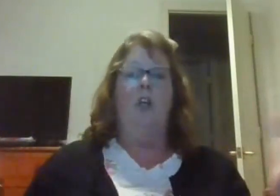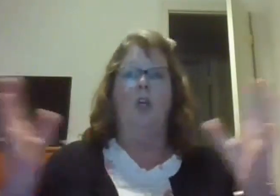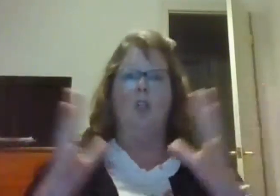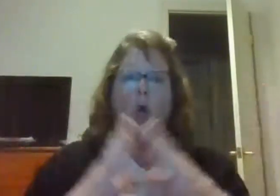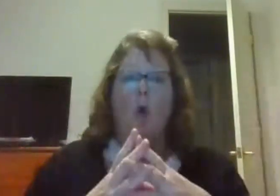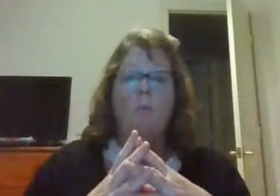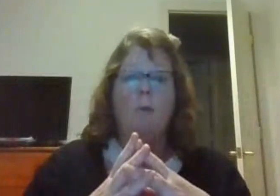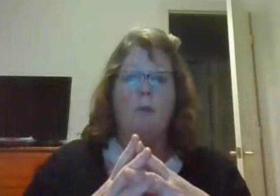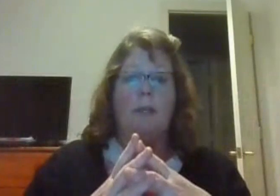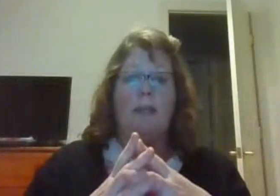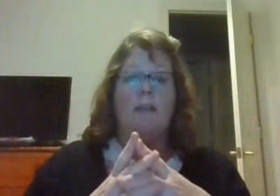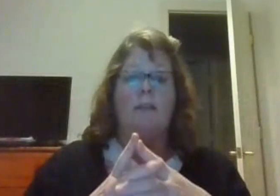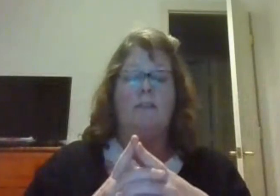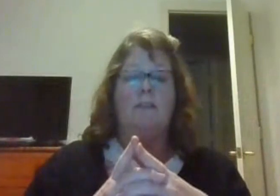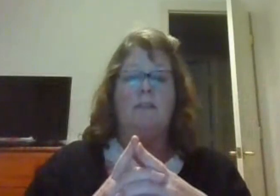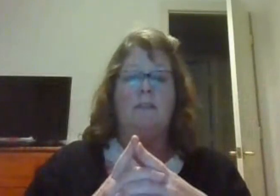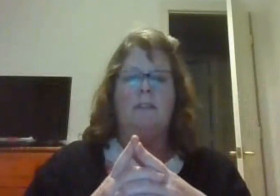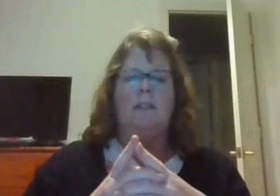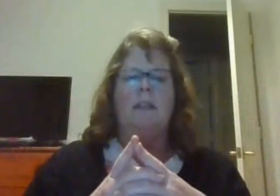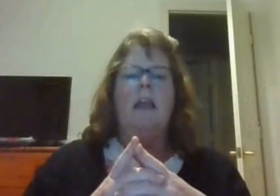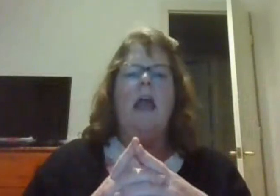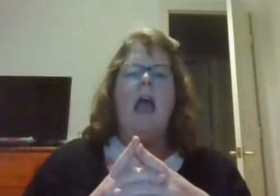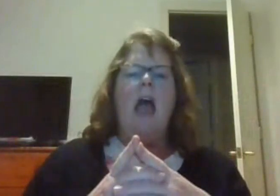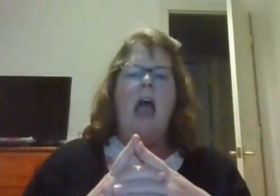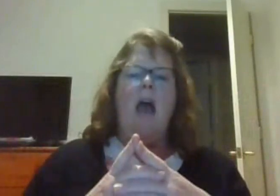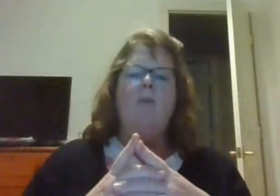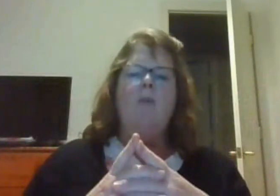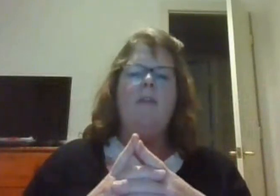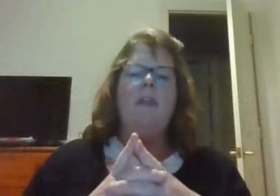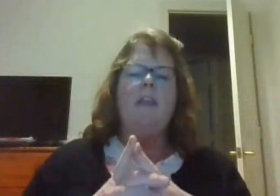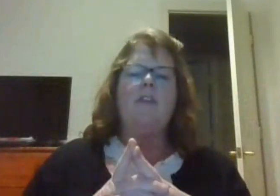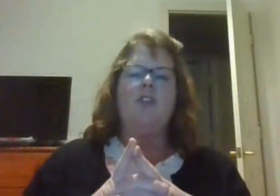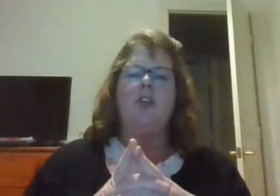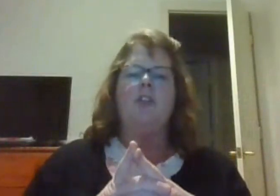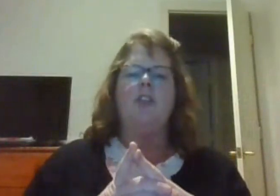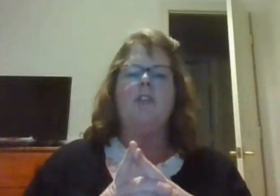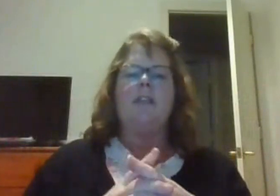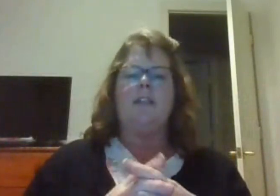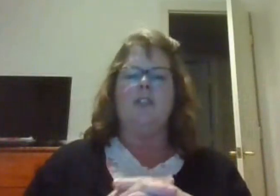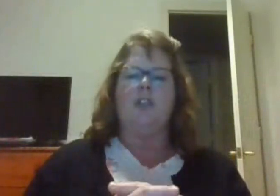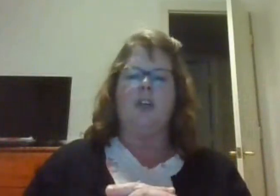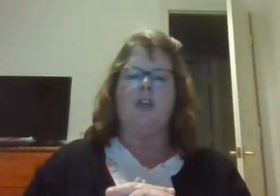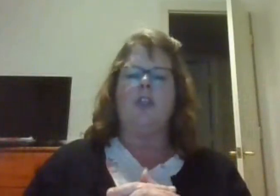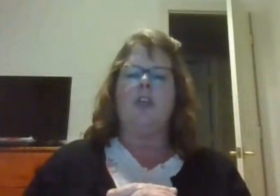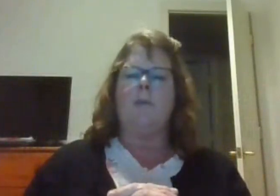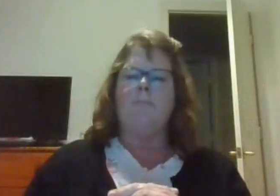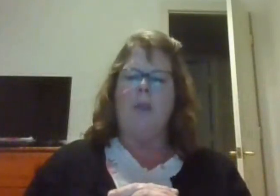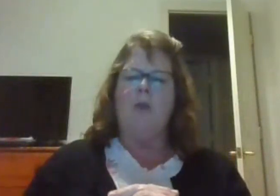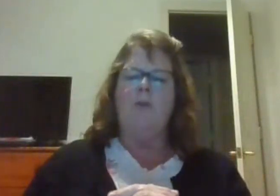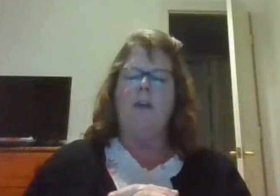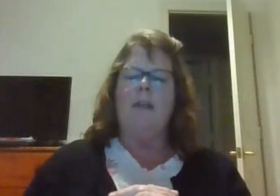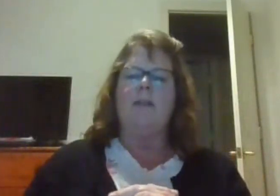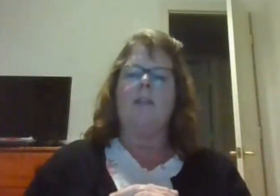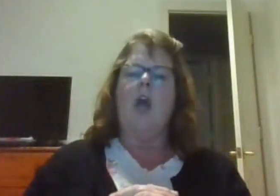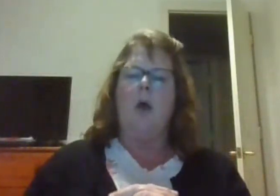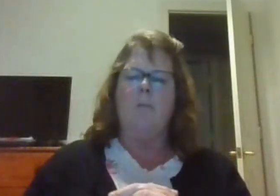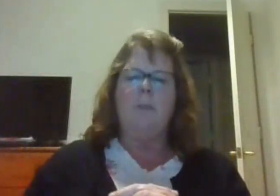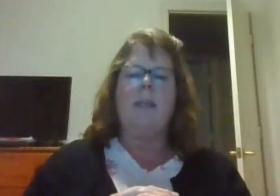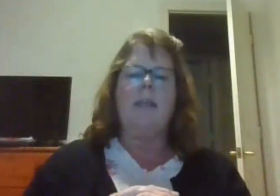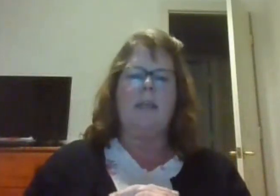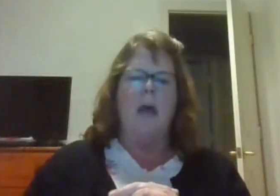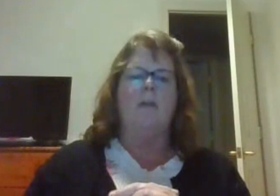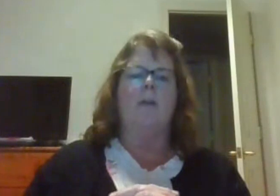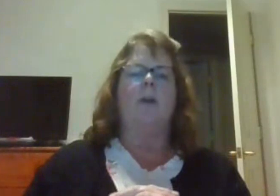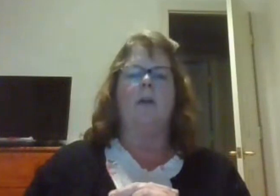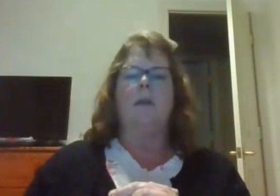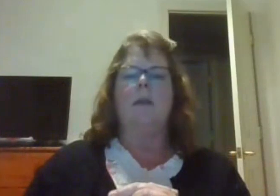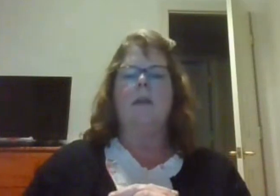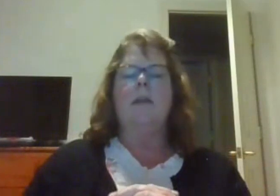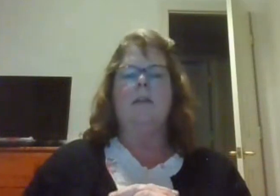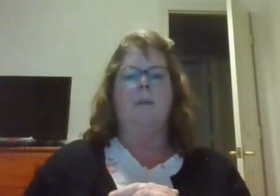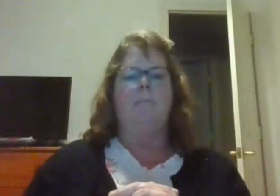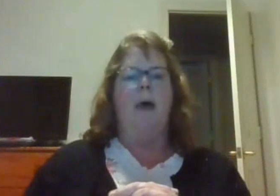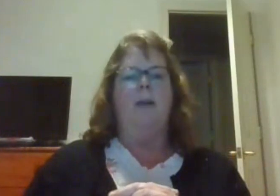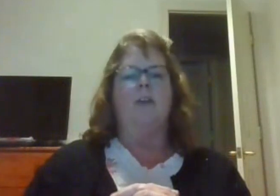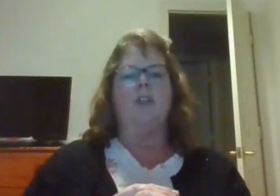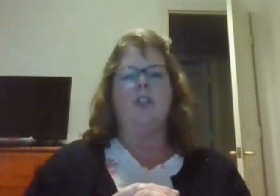globally? How can these churches and church communities come together to better